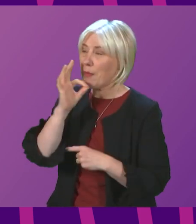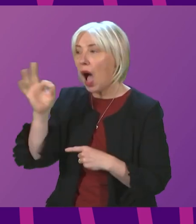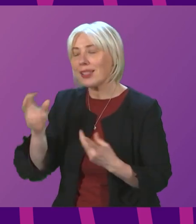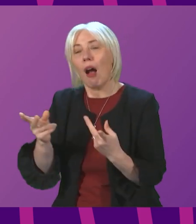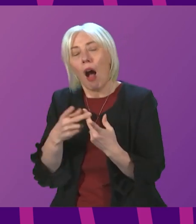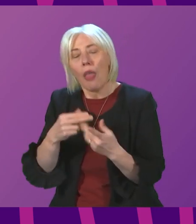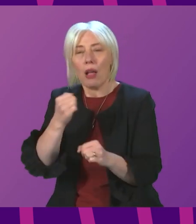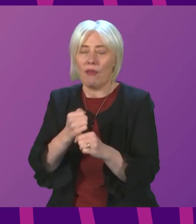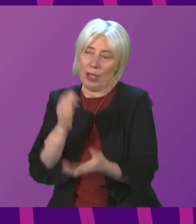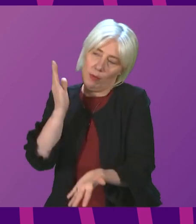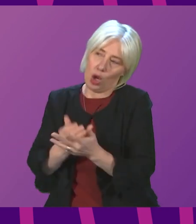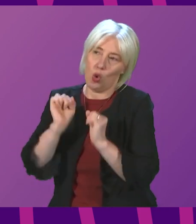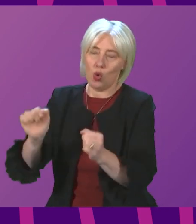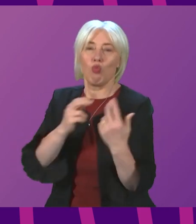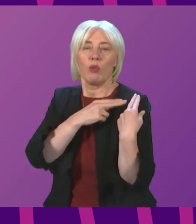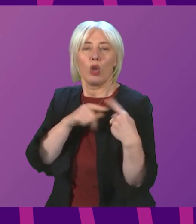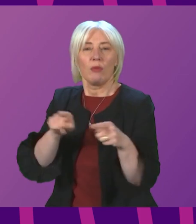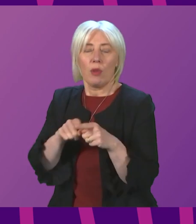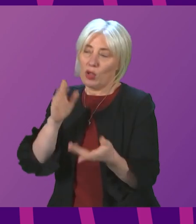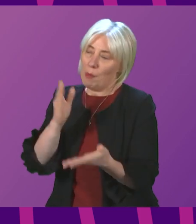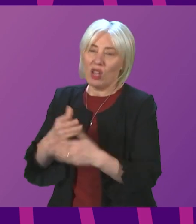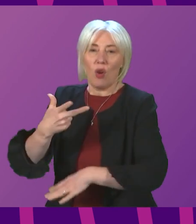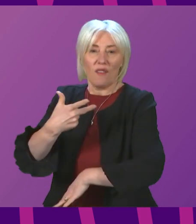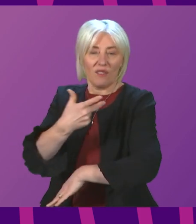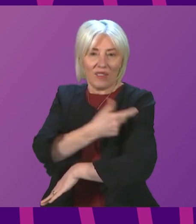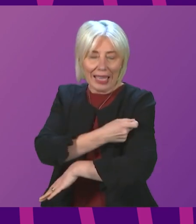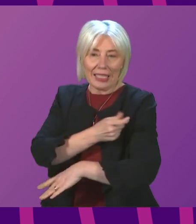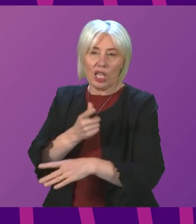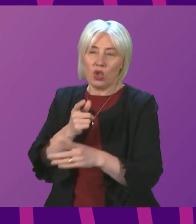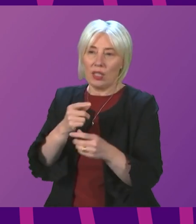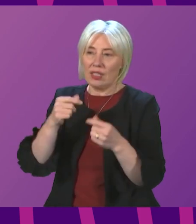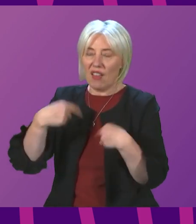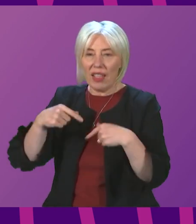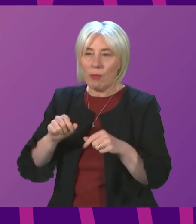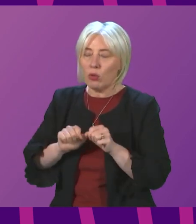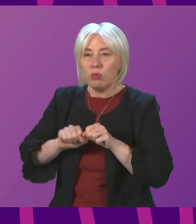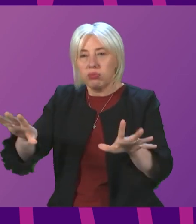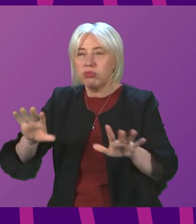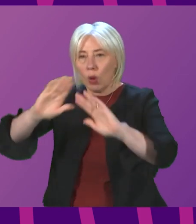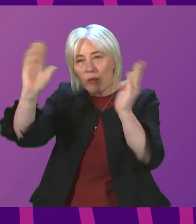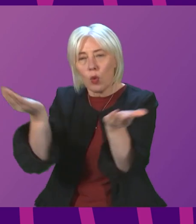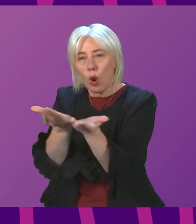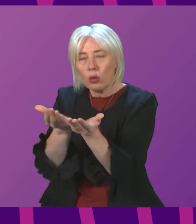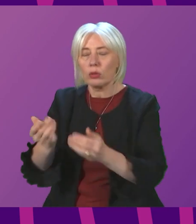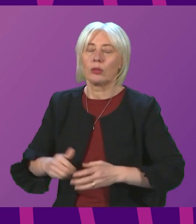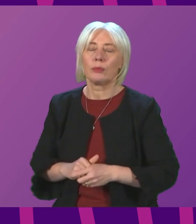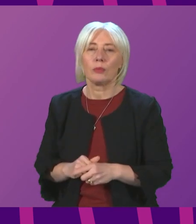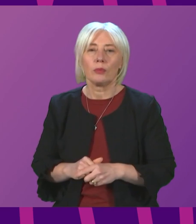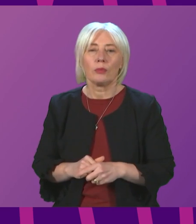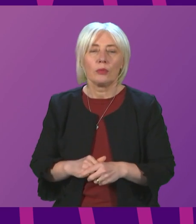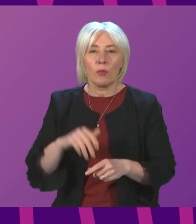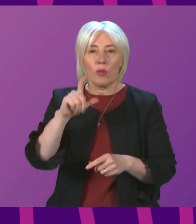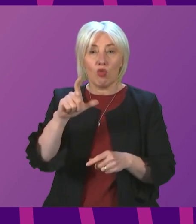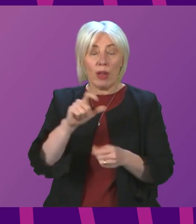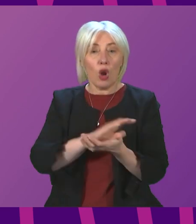governments to take responsible action to get vaccination right across the globe as quickly as possible. Craig Coy to be followed by Wooley